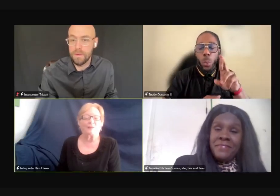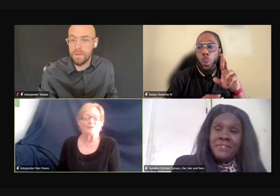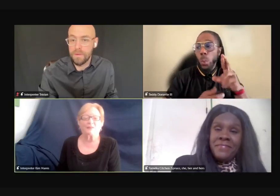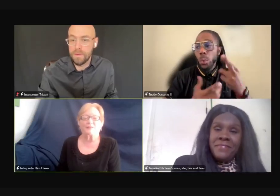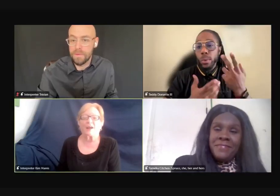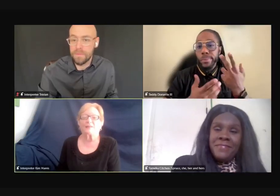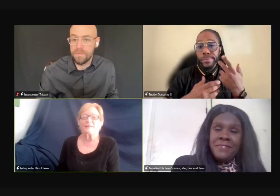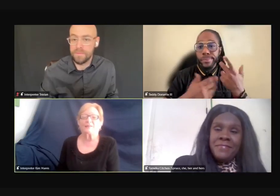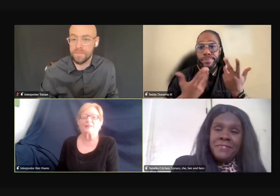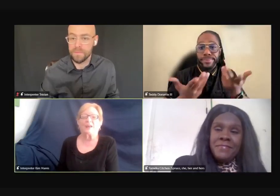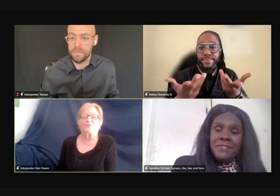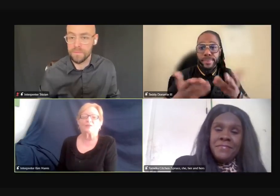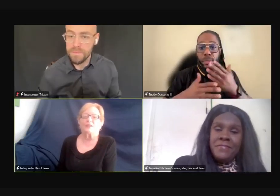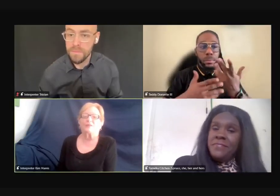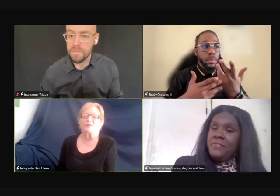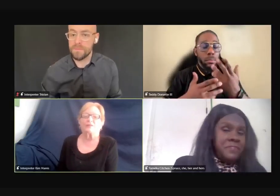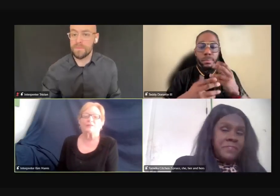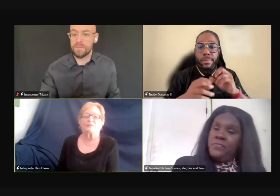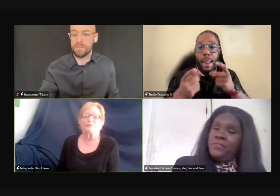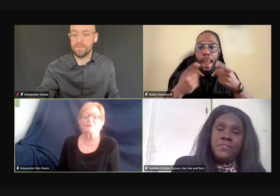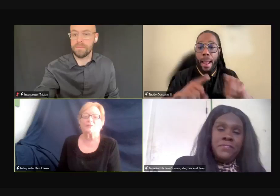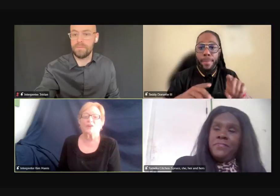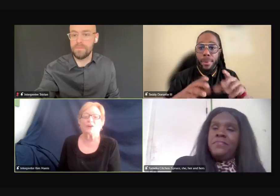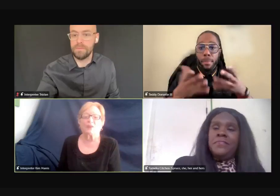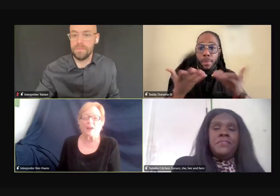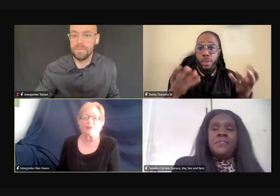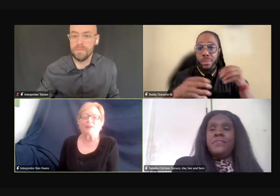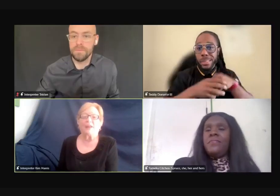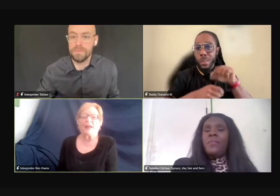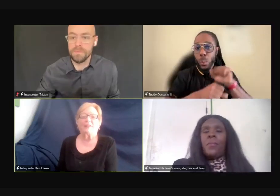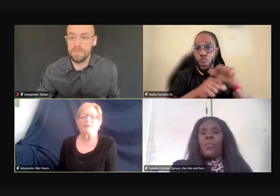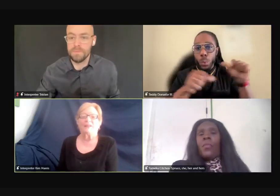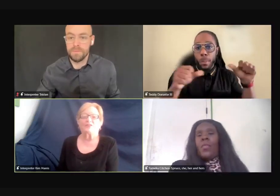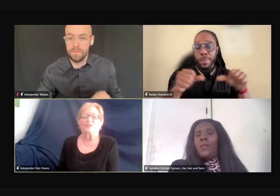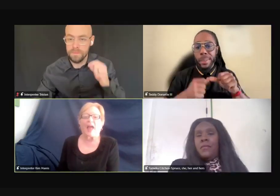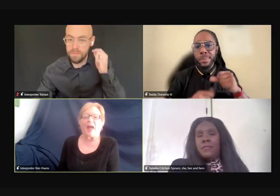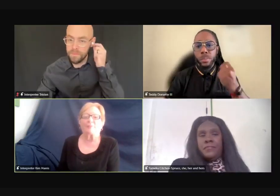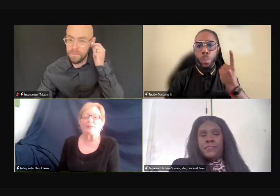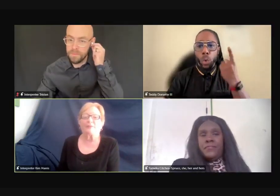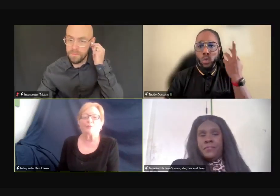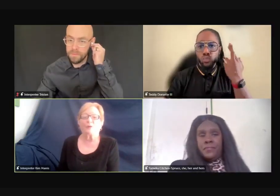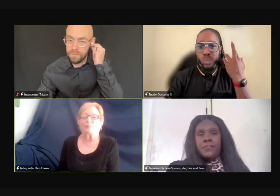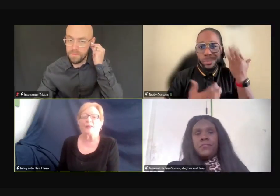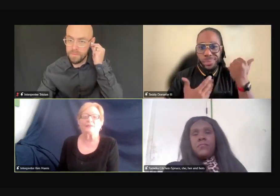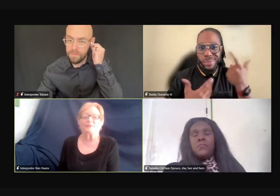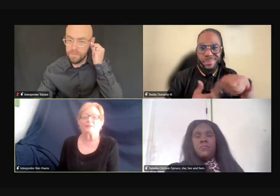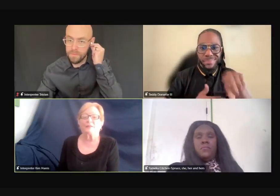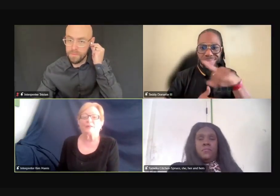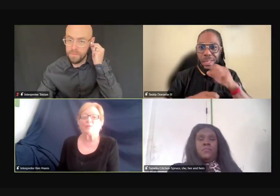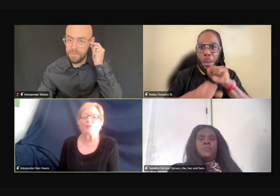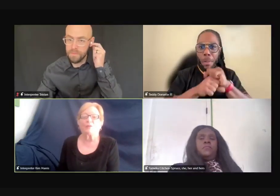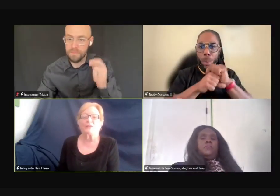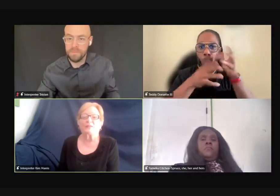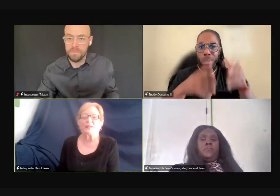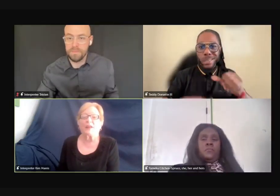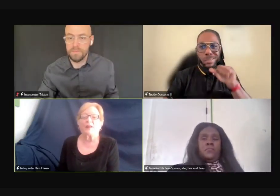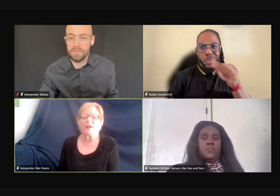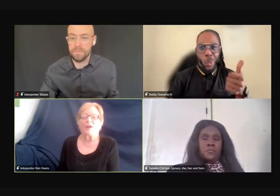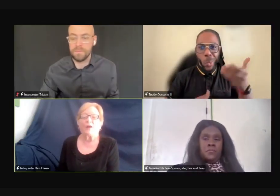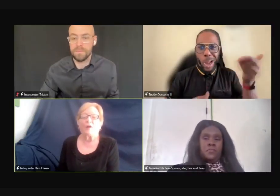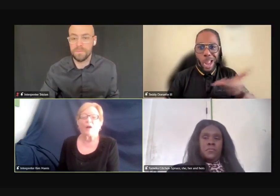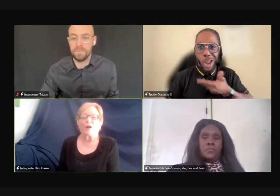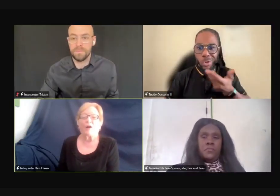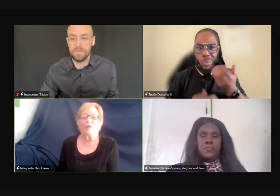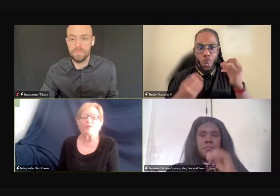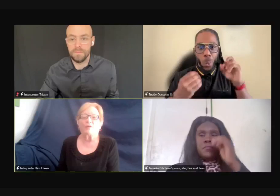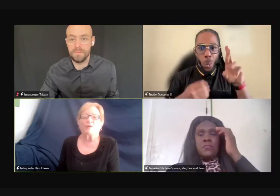Oftentimes, it's not discussed or things aren't shared enough. And things just happen in the workplace. know, one reason that,